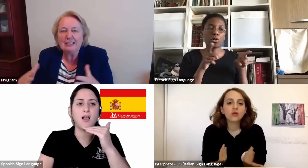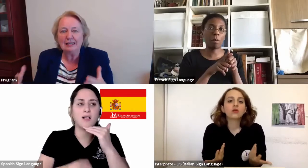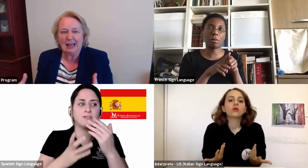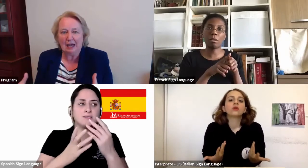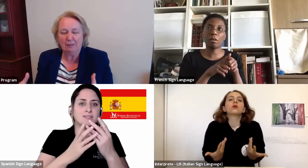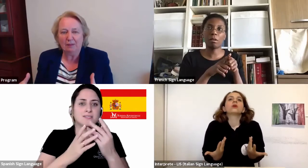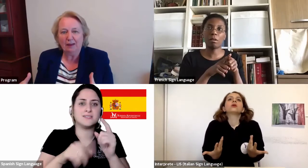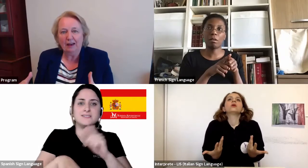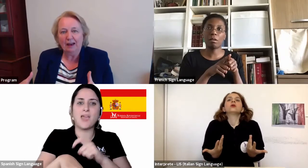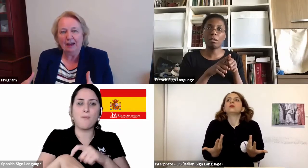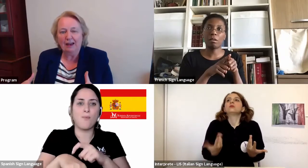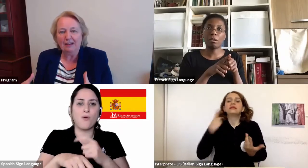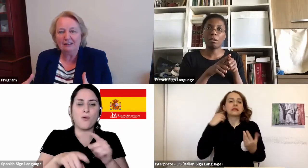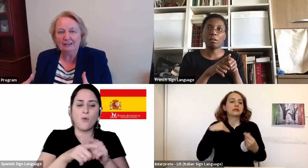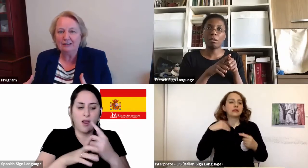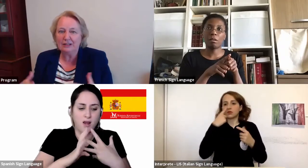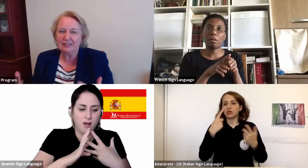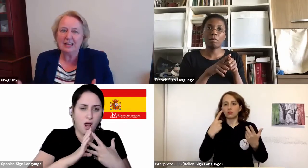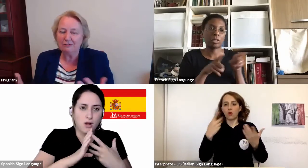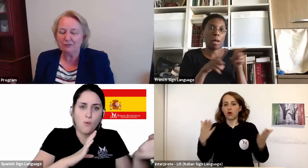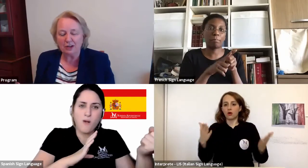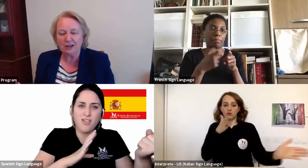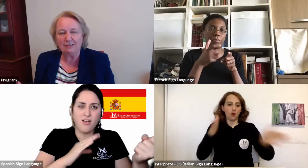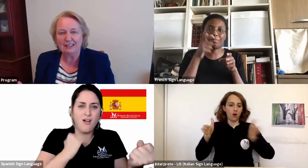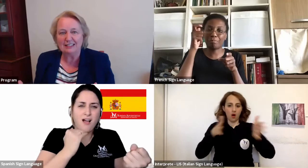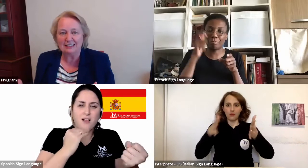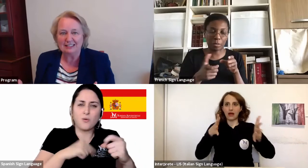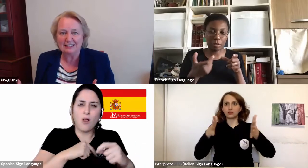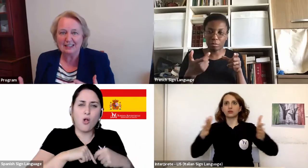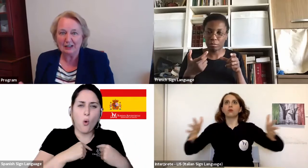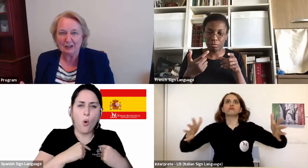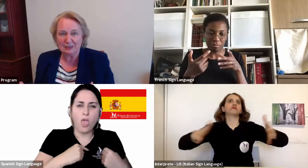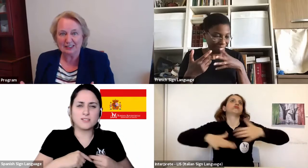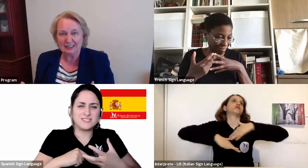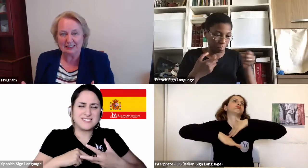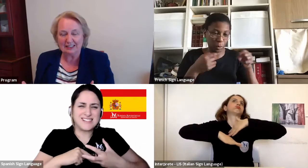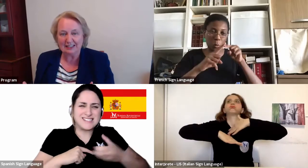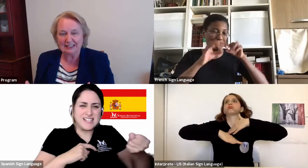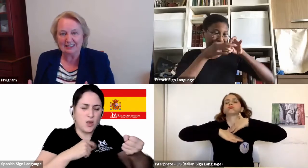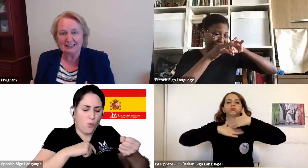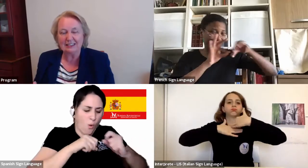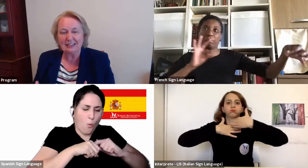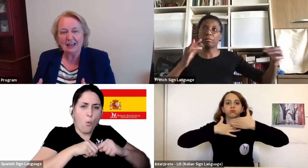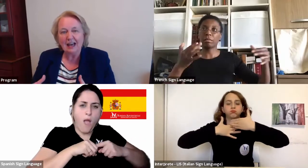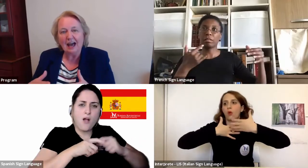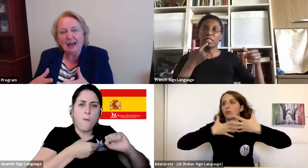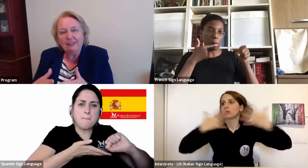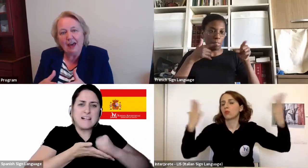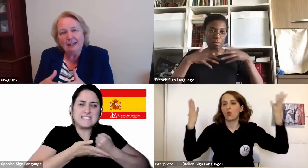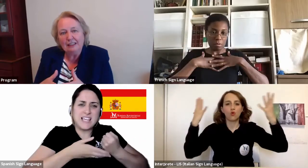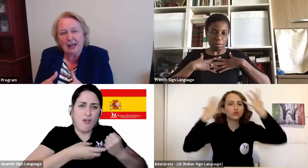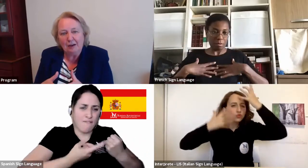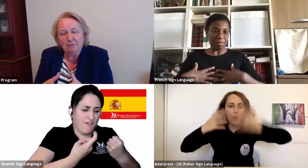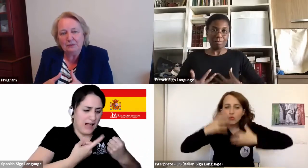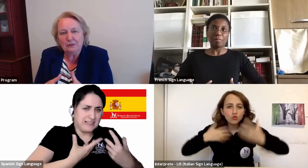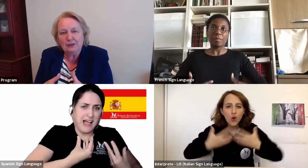created a gap. And, you know, it's now four and a half years since Lars was killed in an accident. And